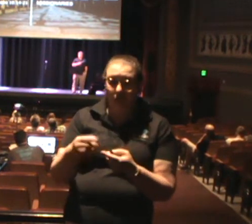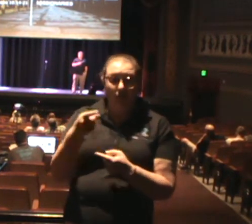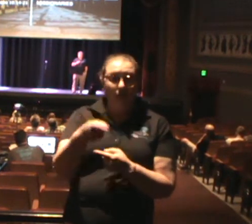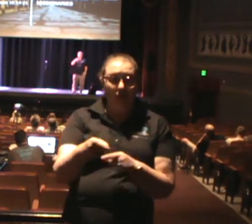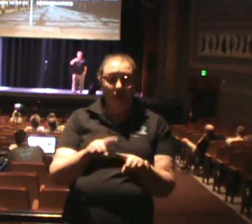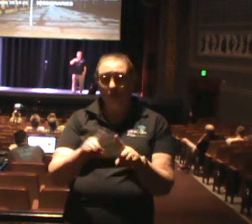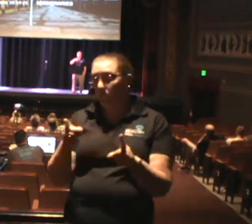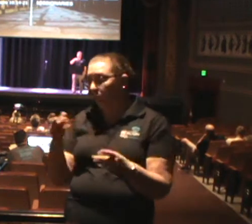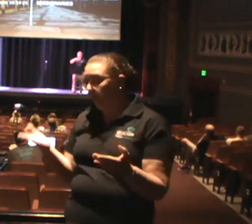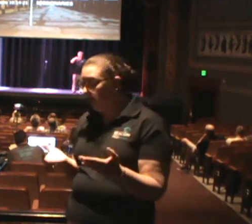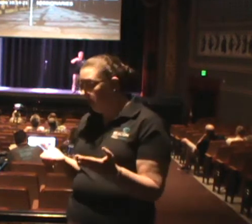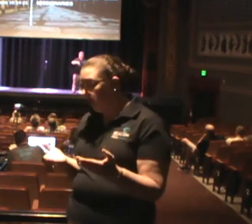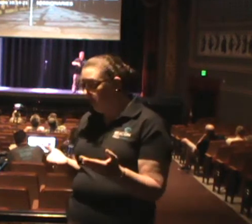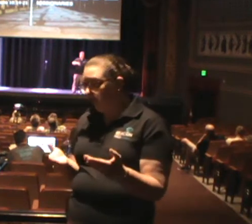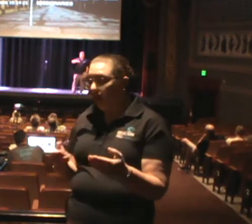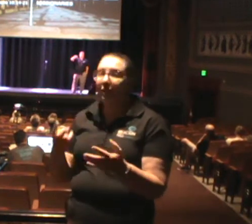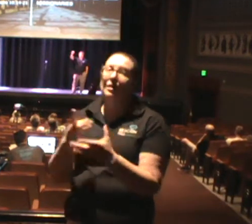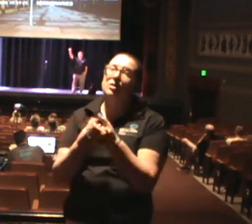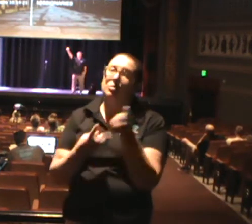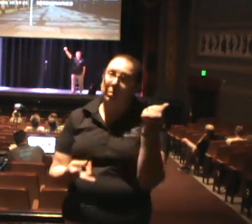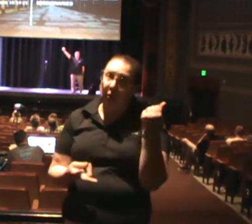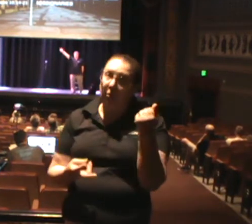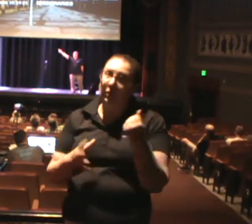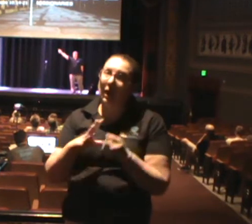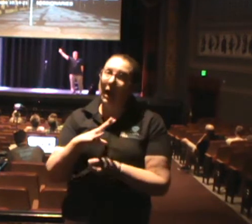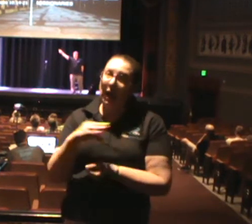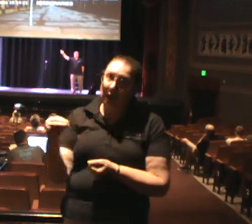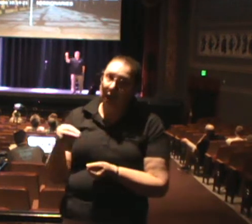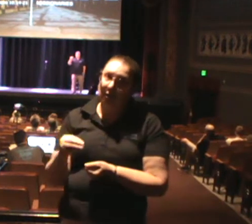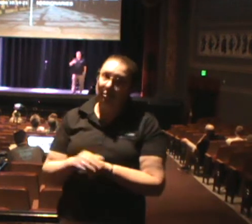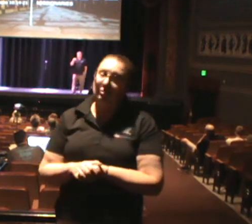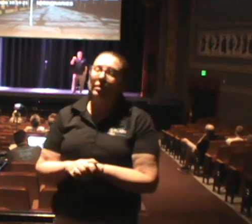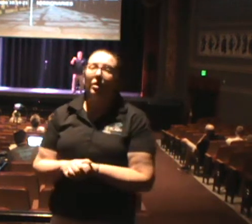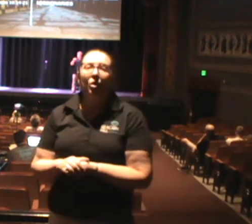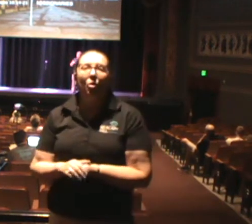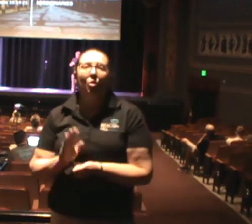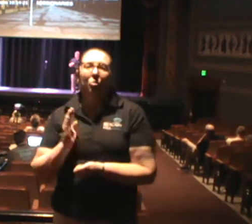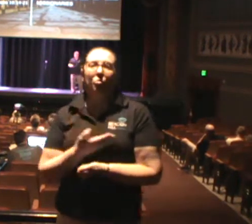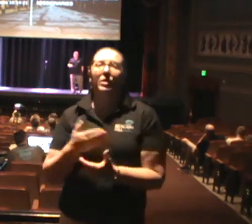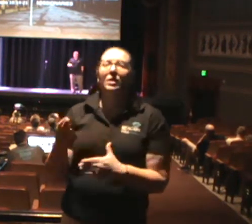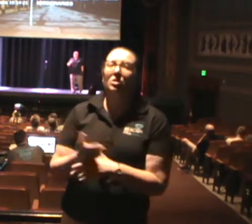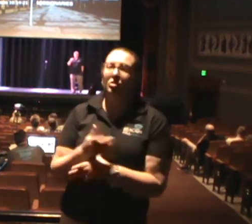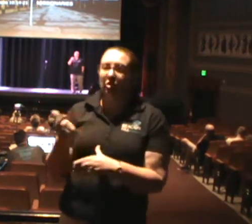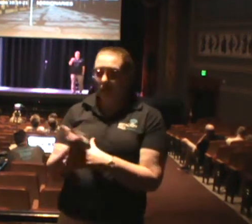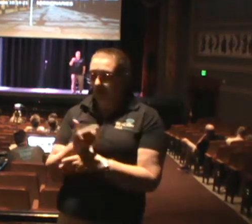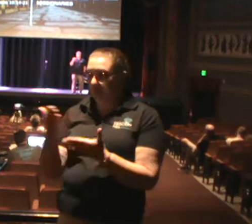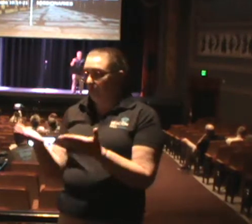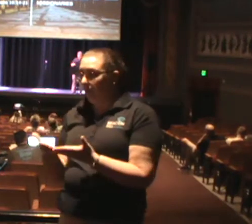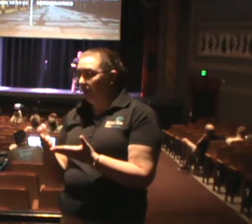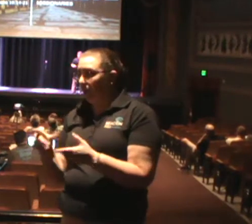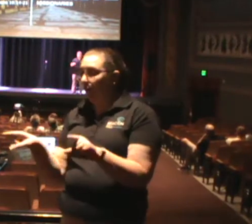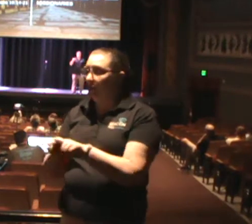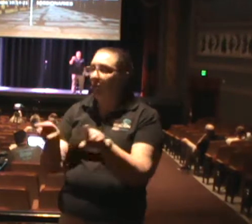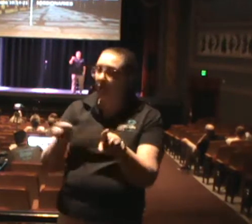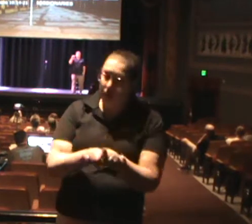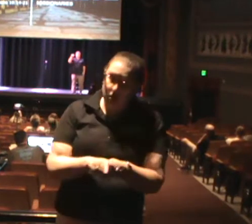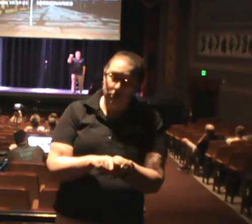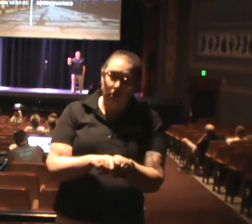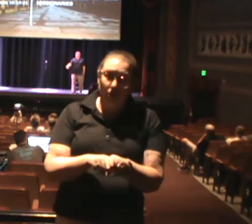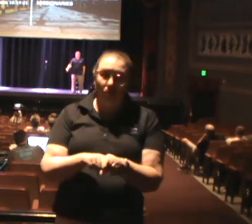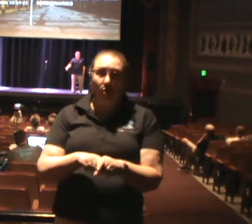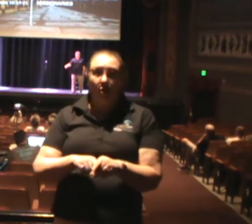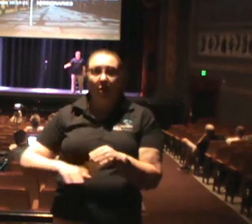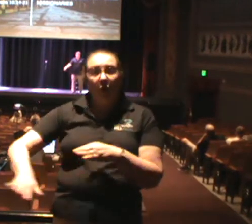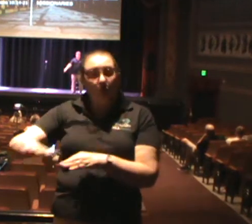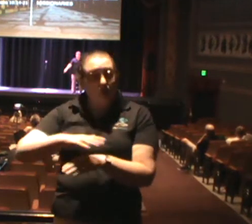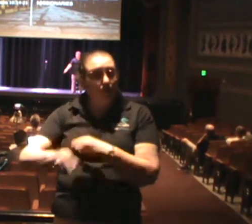We can take the gospel here and to the ends of the earth. And that is what we will do as Beacon Hill Church as long as I